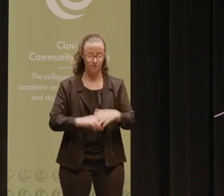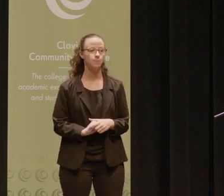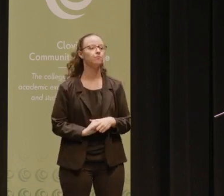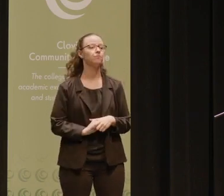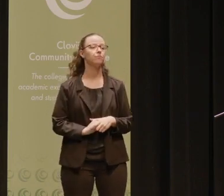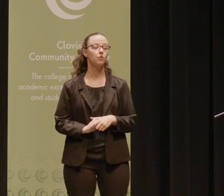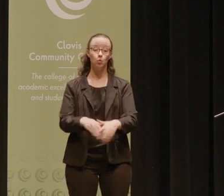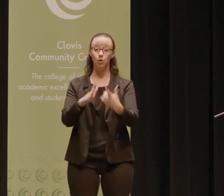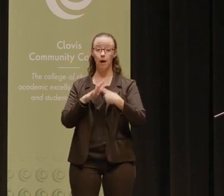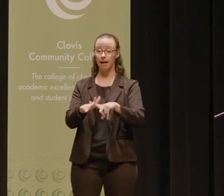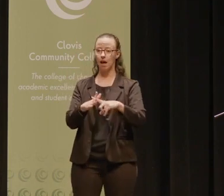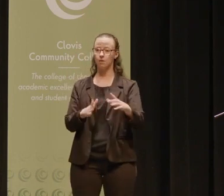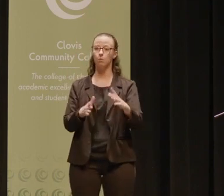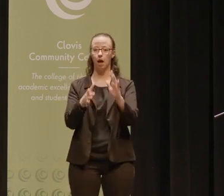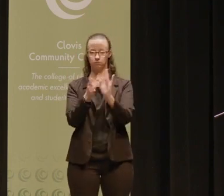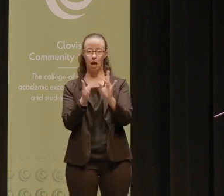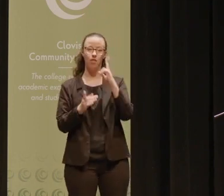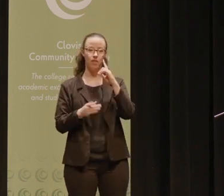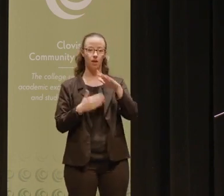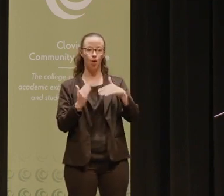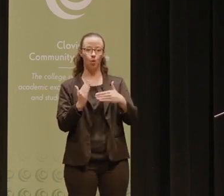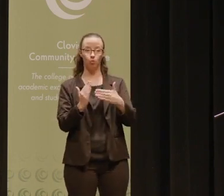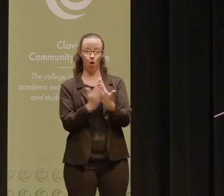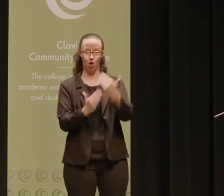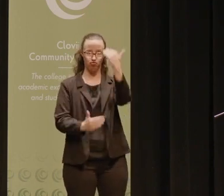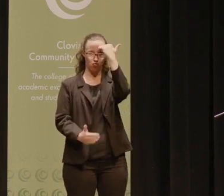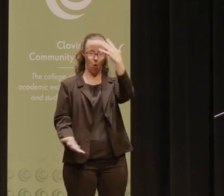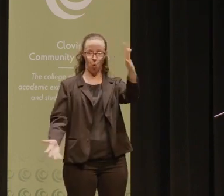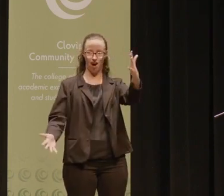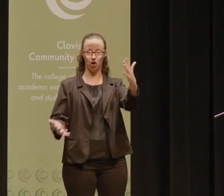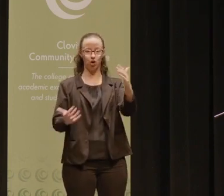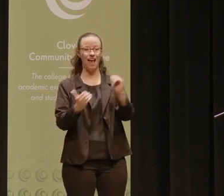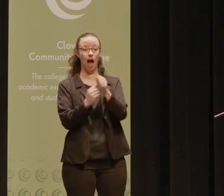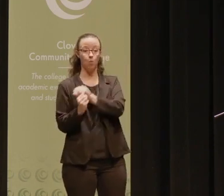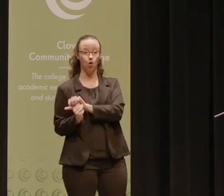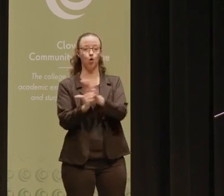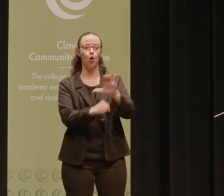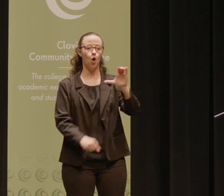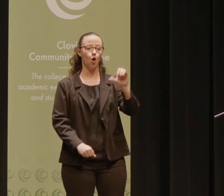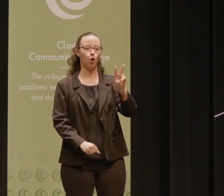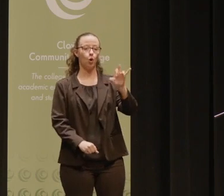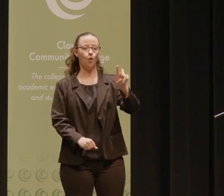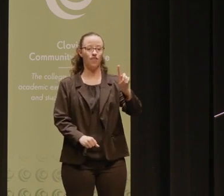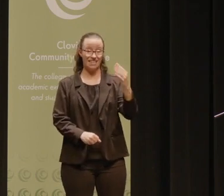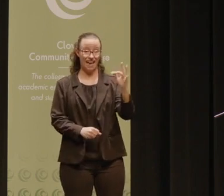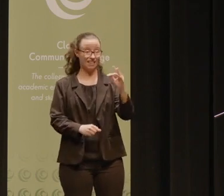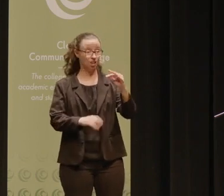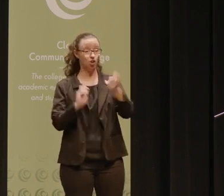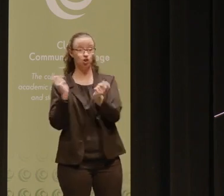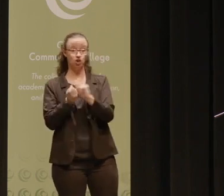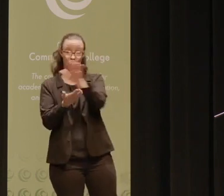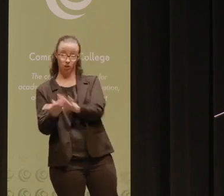I want to begin by sharing, I think we are all very keenly aware of how COVID-19 not only changed higher education